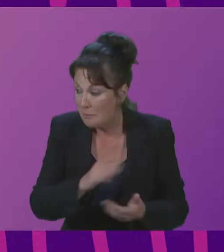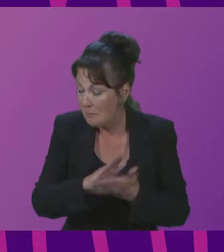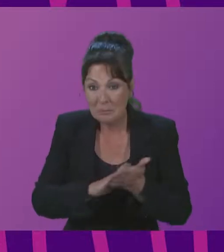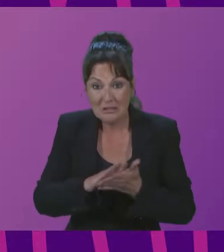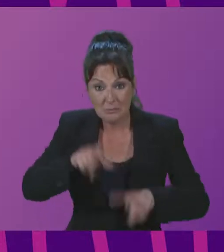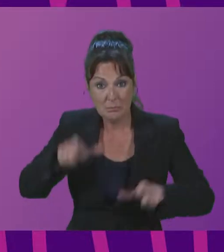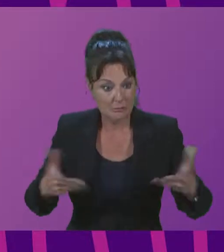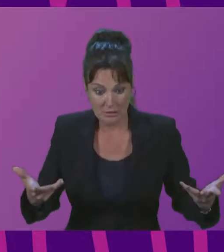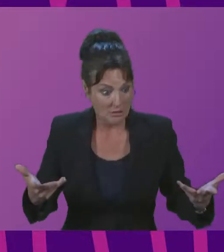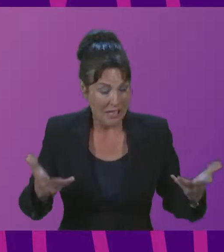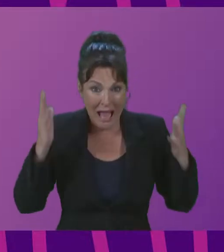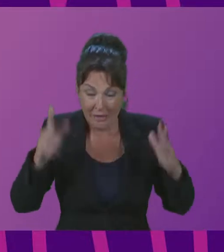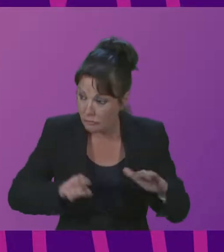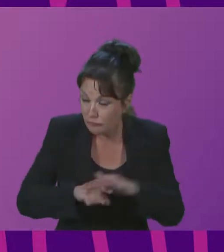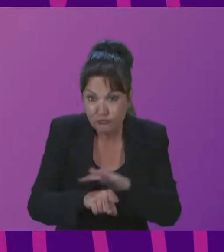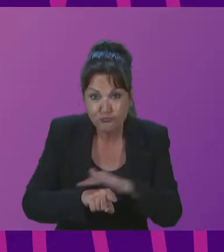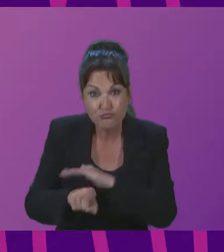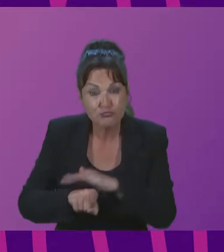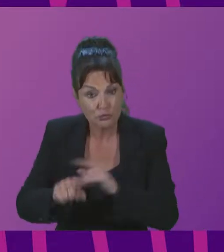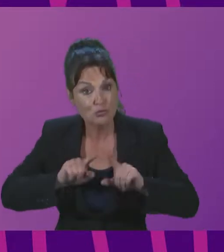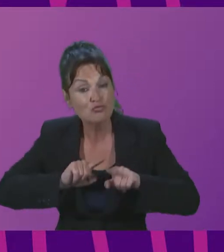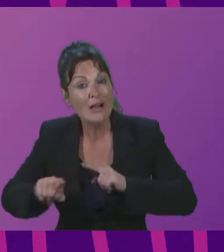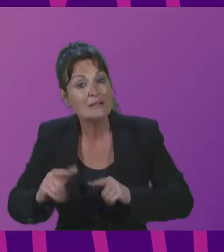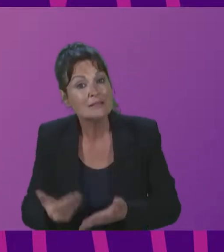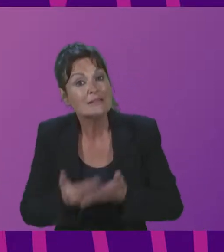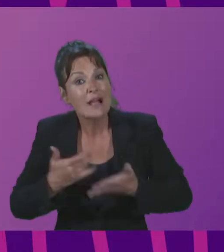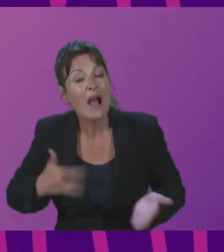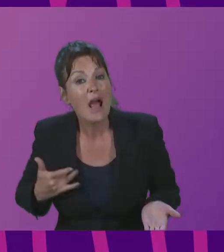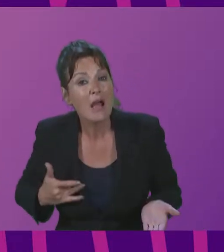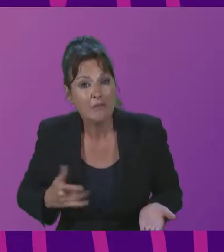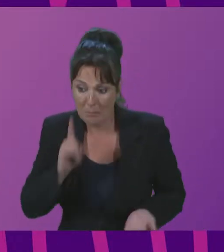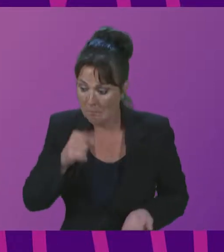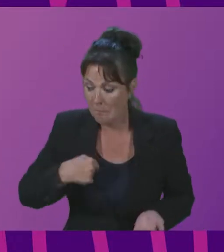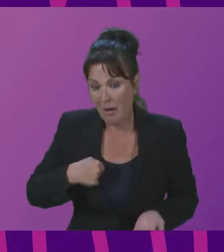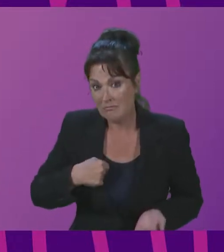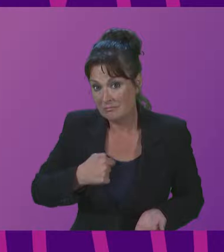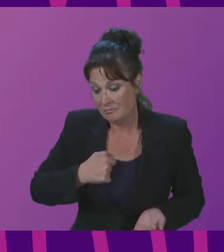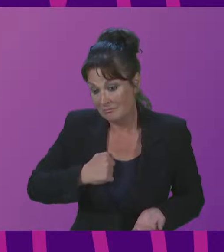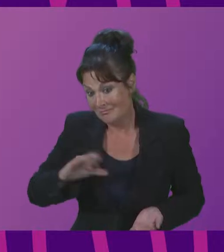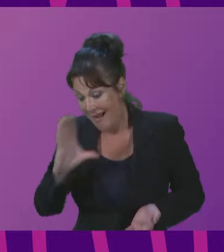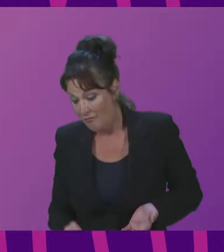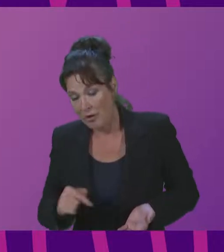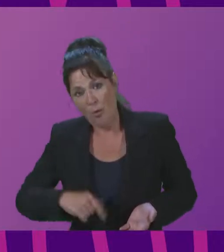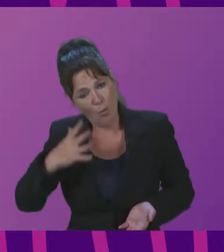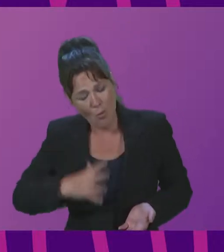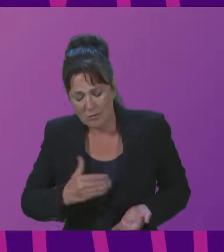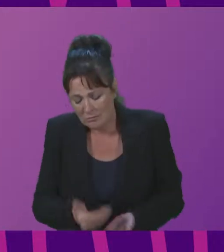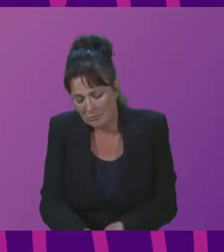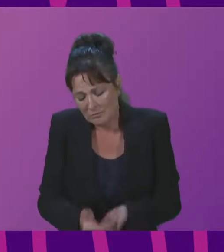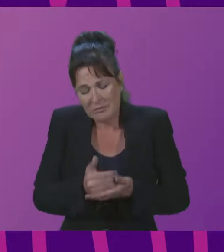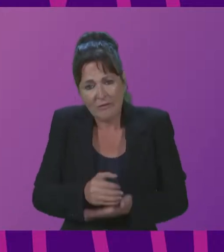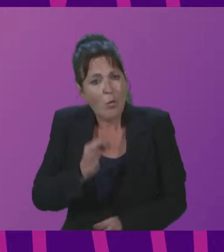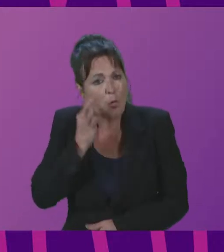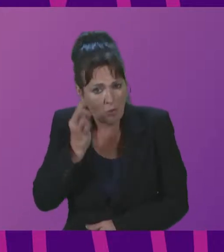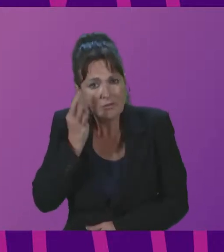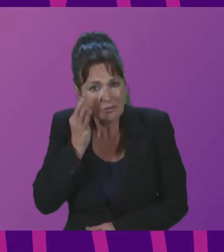In order to preserve our water resources, my government is conducting a serious